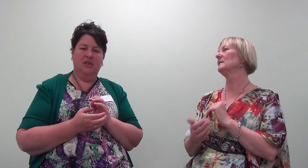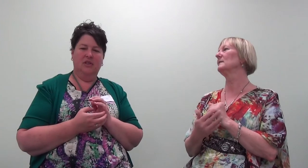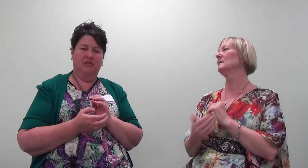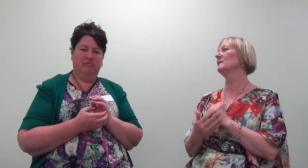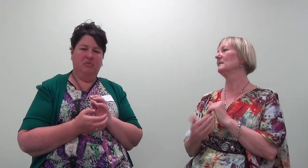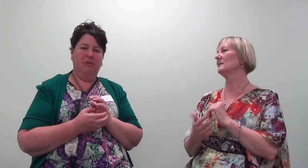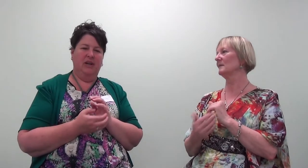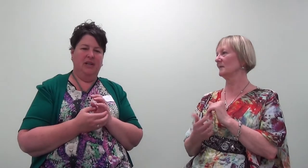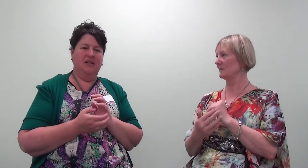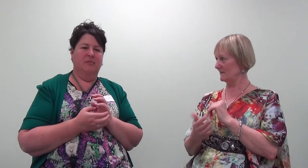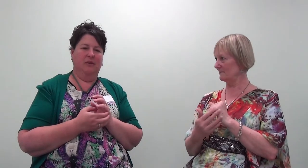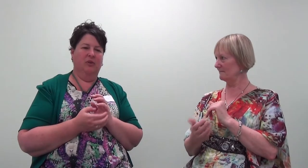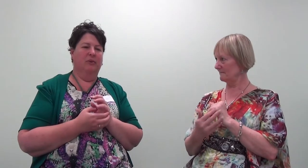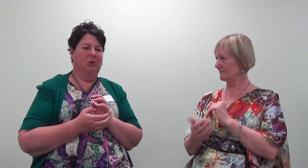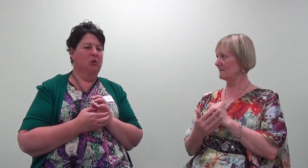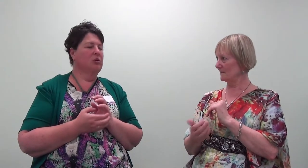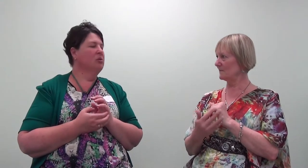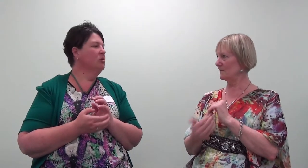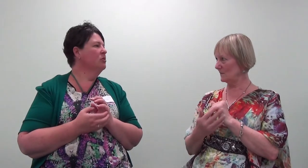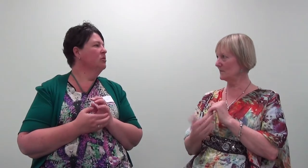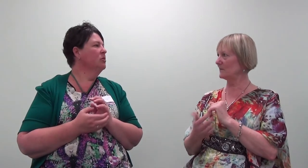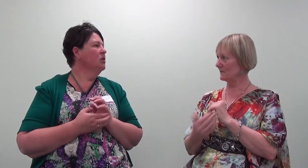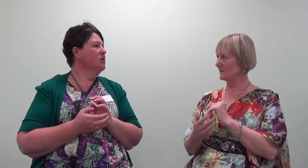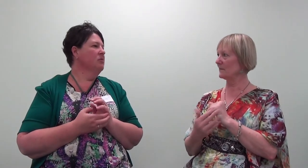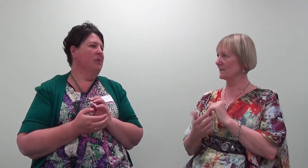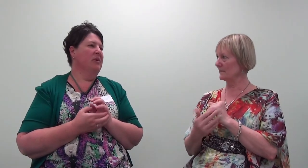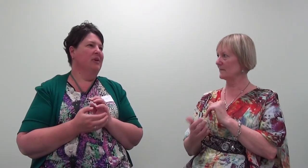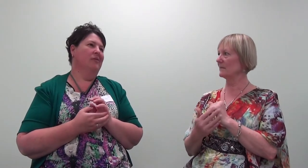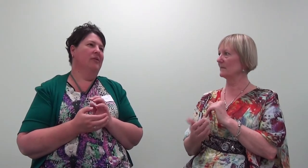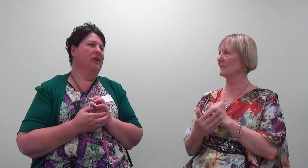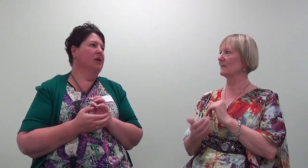It's probably eased a little bit more, maybe five.